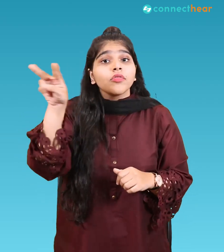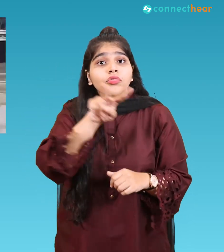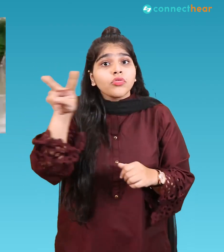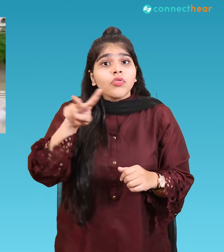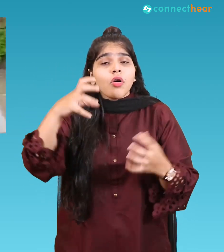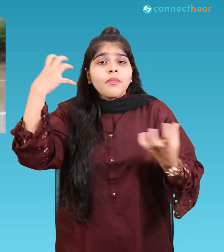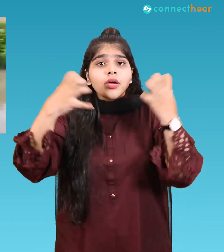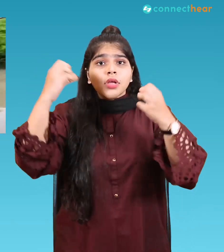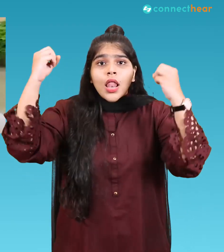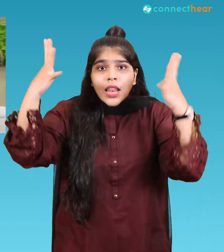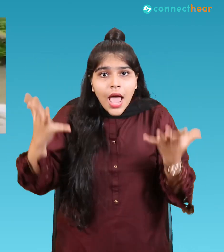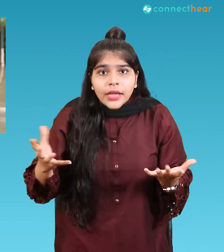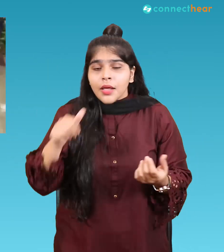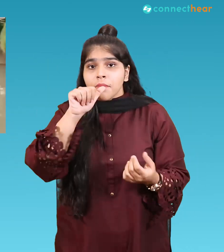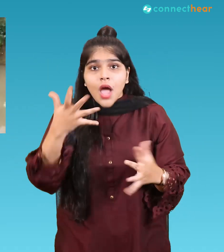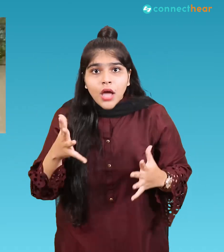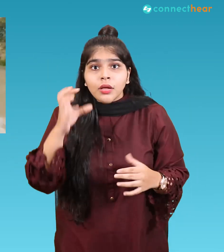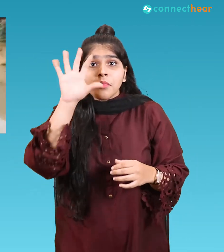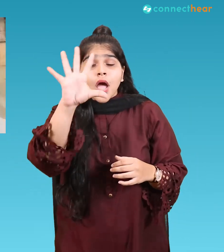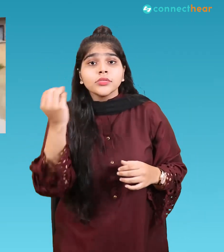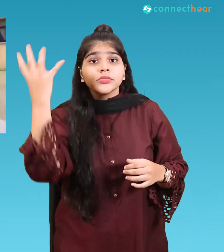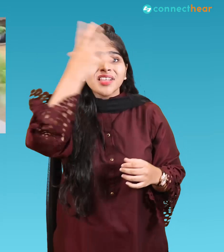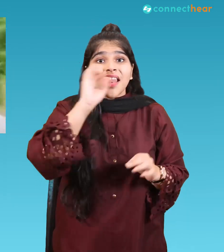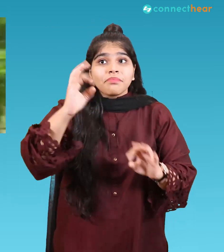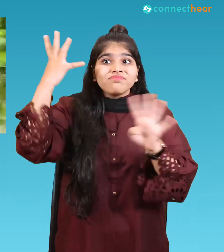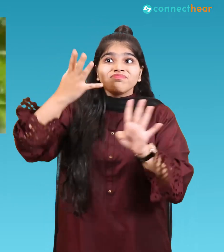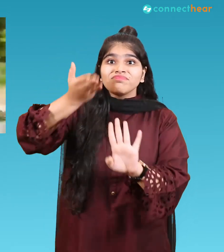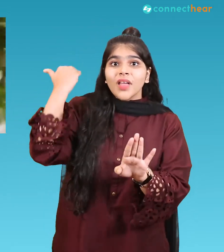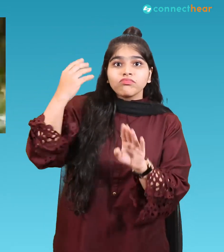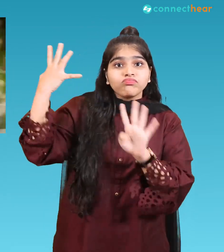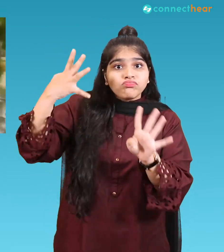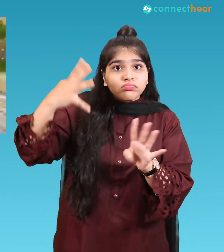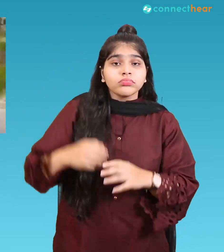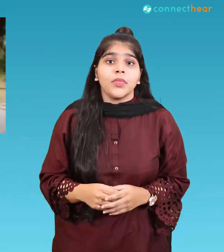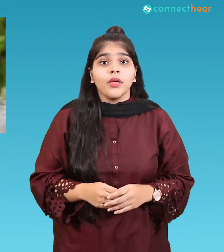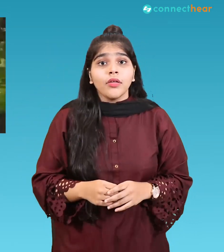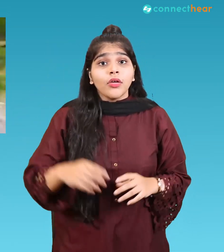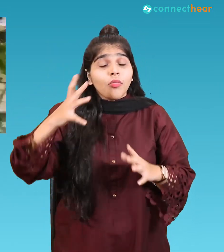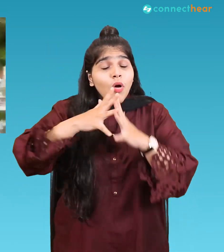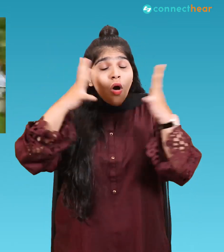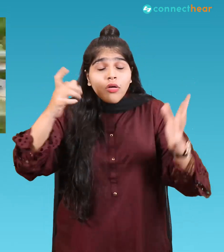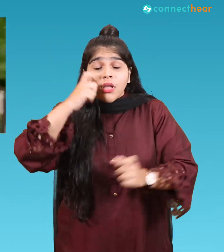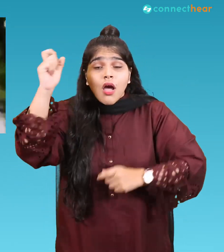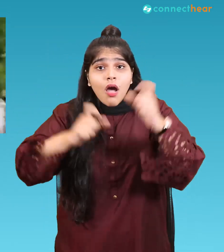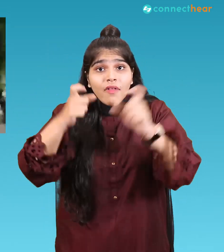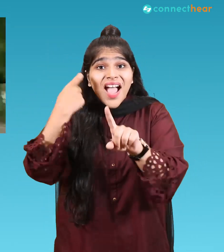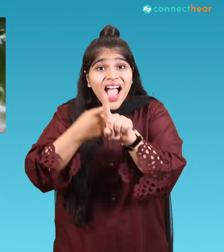five days after the monsoon spell yes the suffering of so many of Karachi saw no